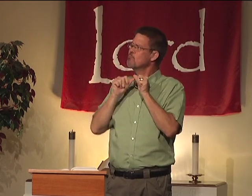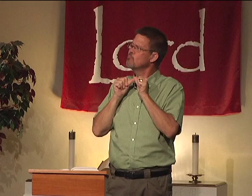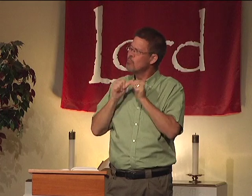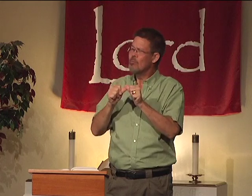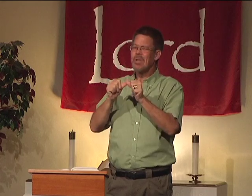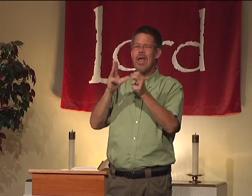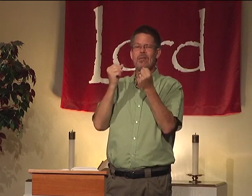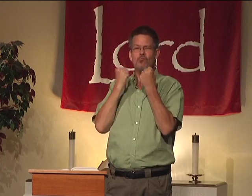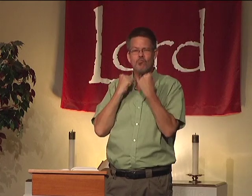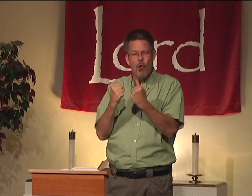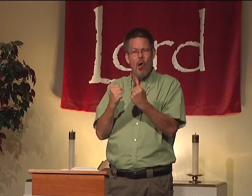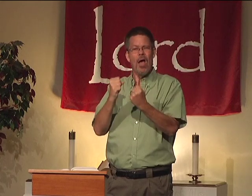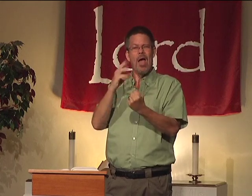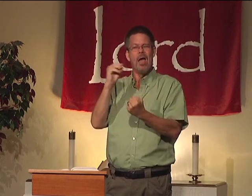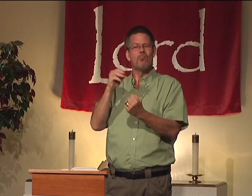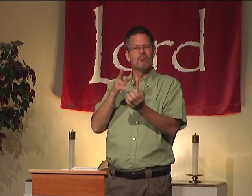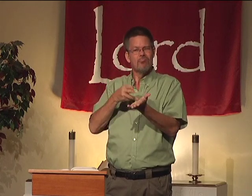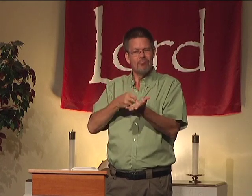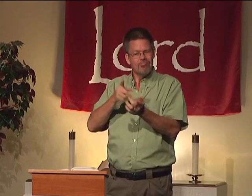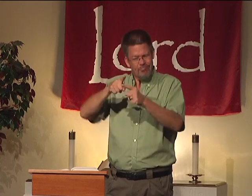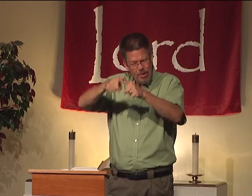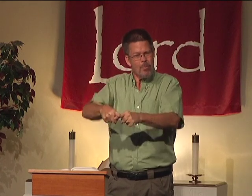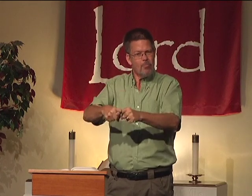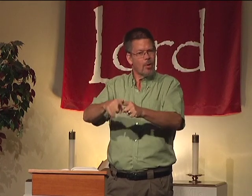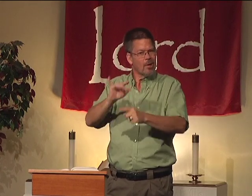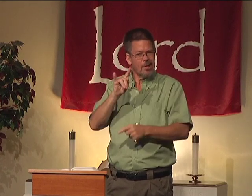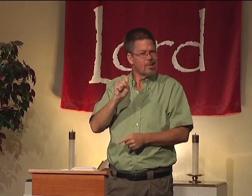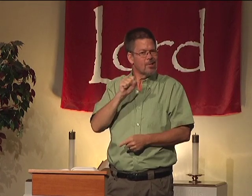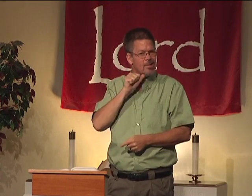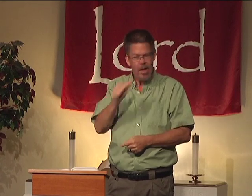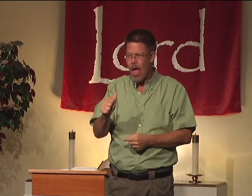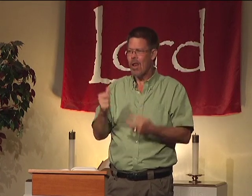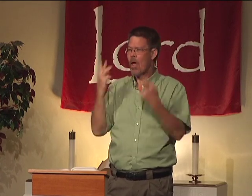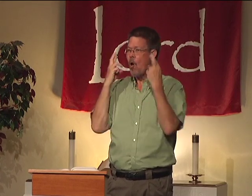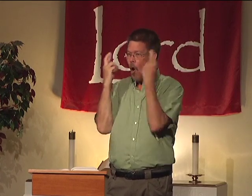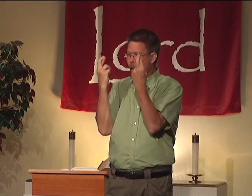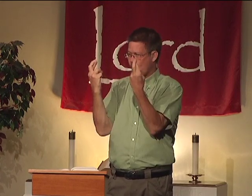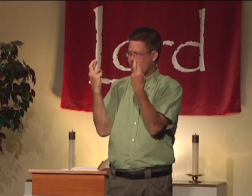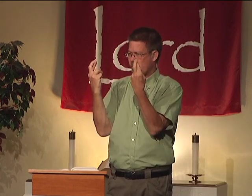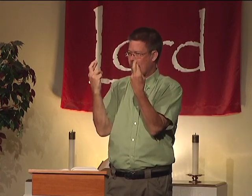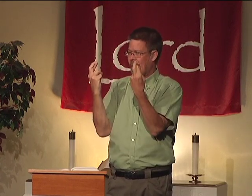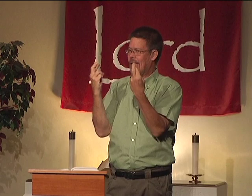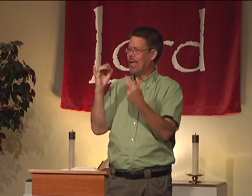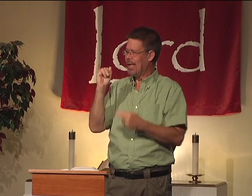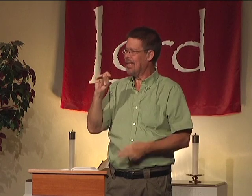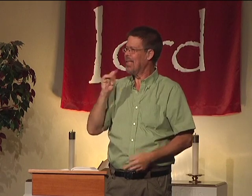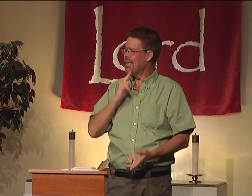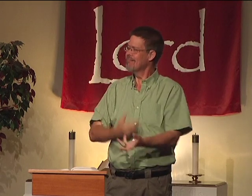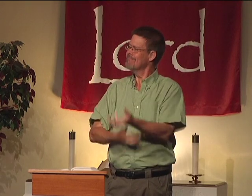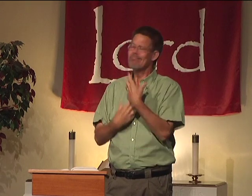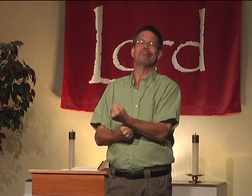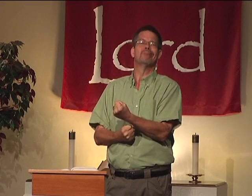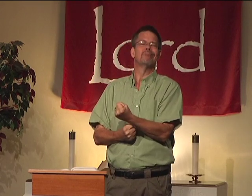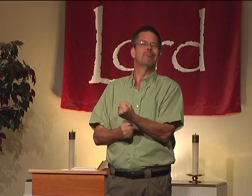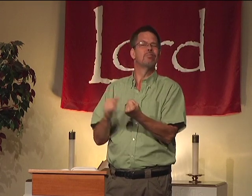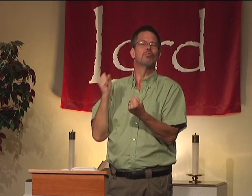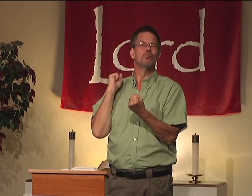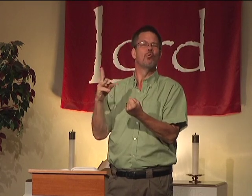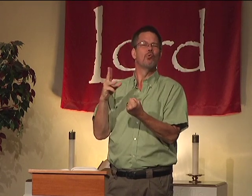in God is a permanent thing. Strength. And it's reliable. It's not the kind of cross-your-finger hope. It's that